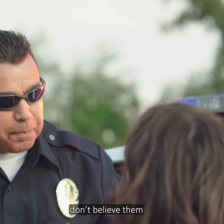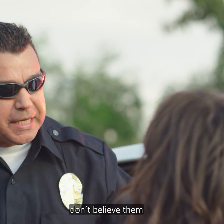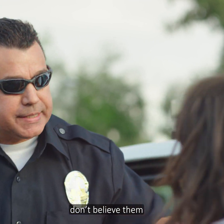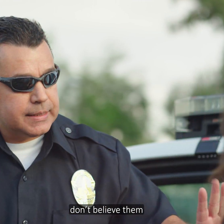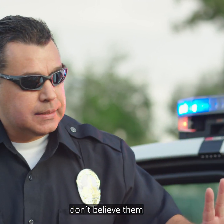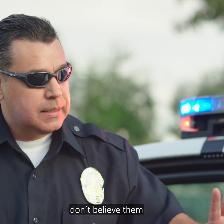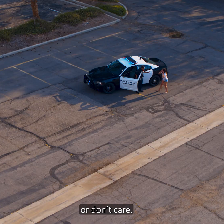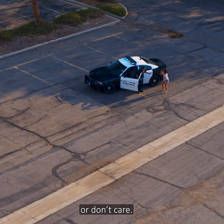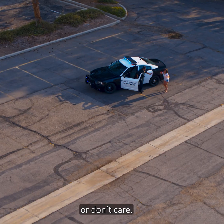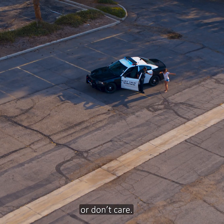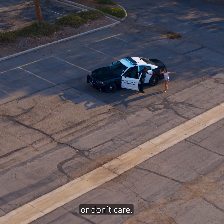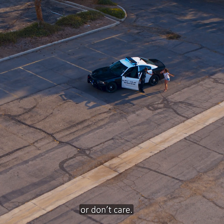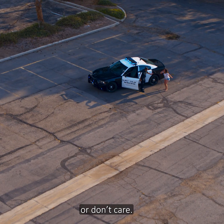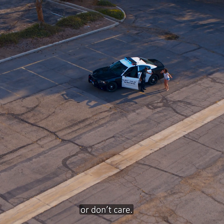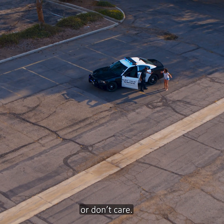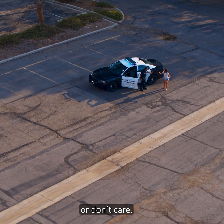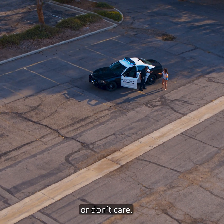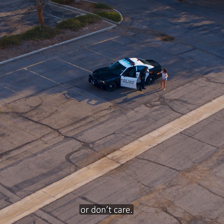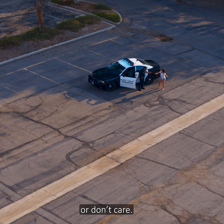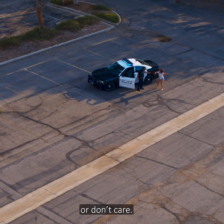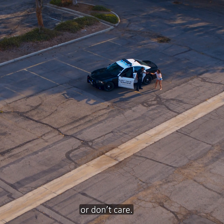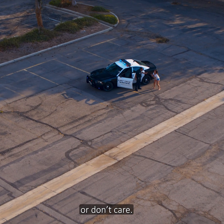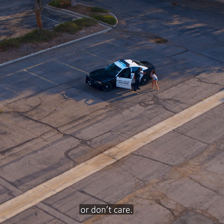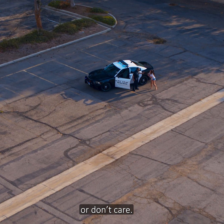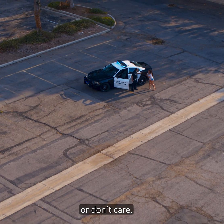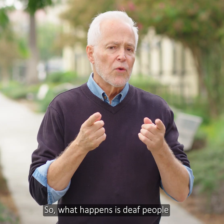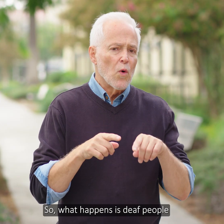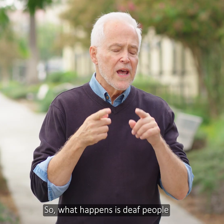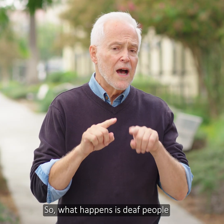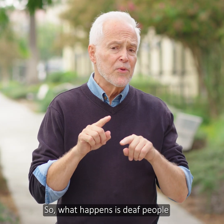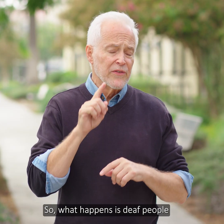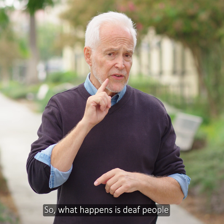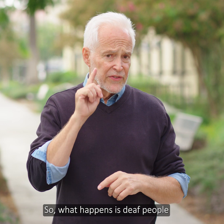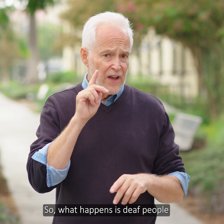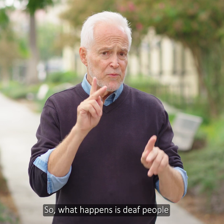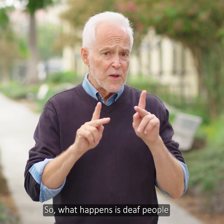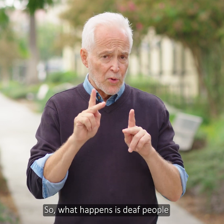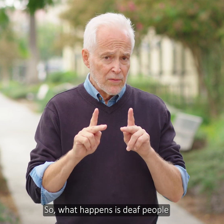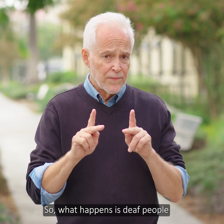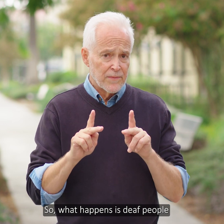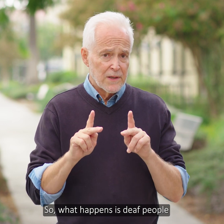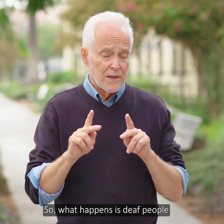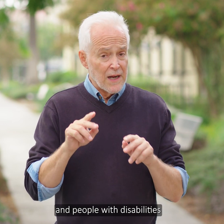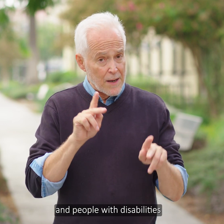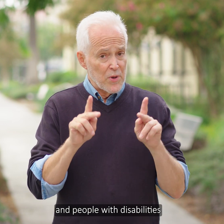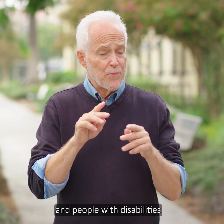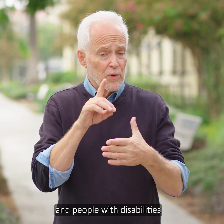or don't care. So what happens is deaf people and people with